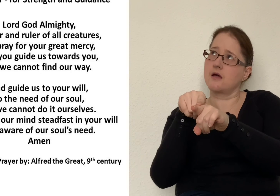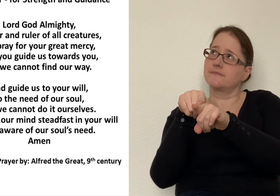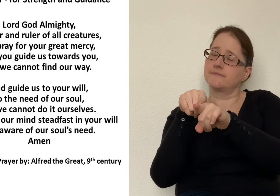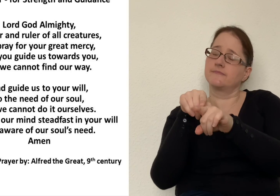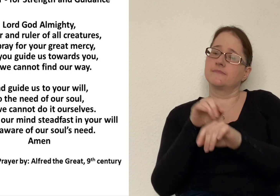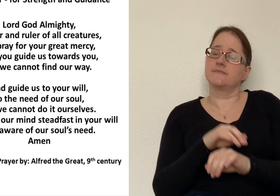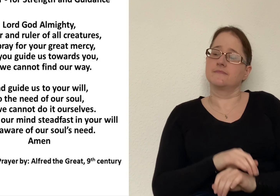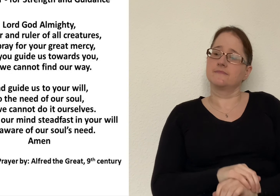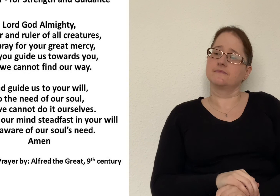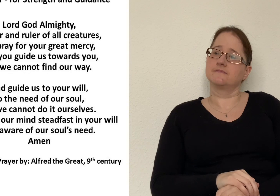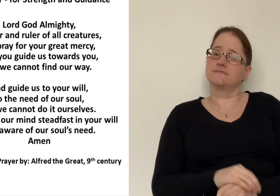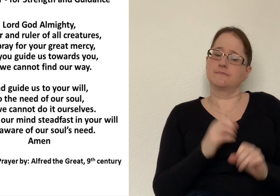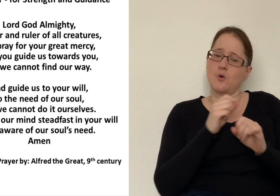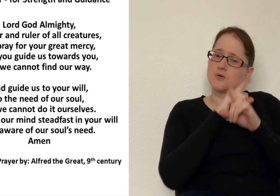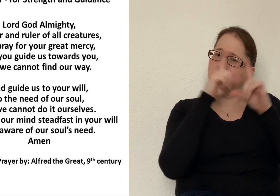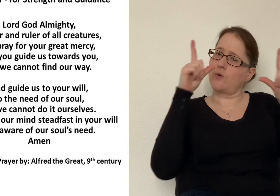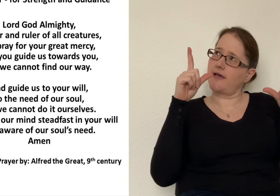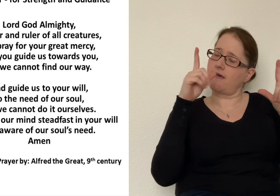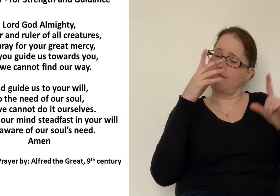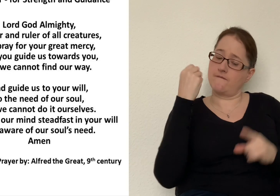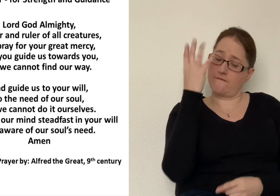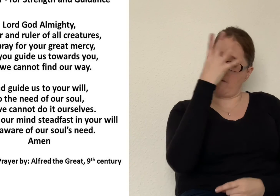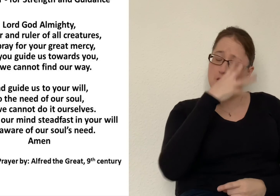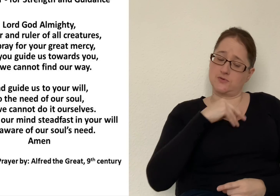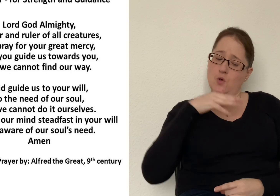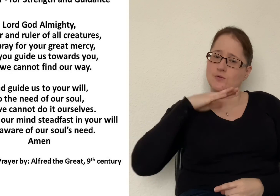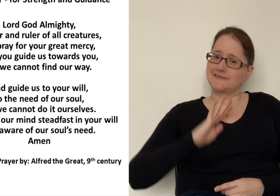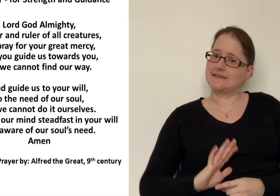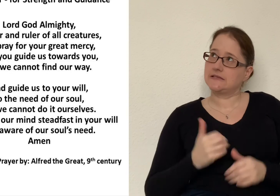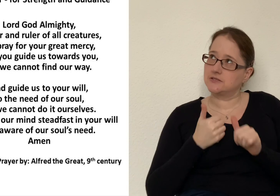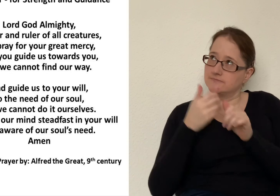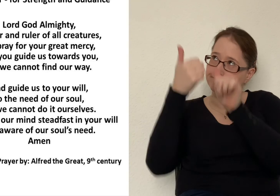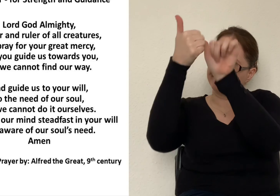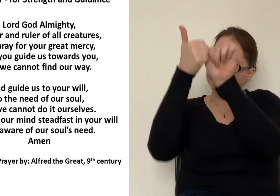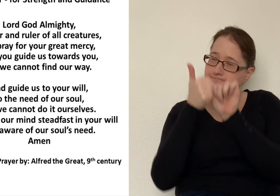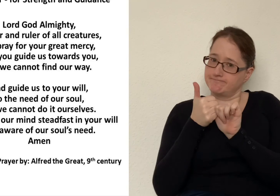and aware of our soul's need Amen